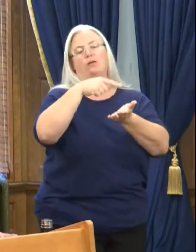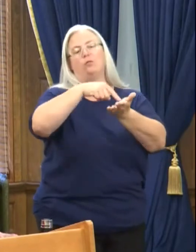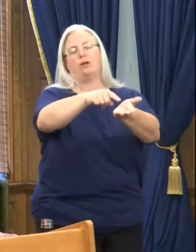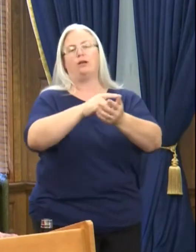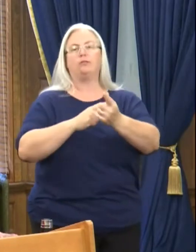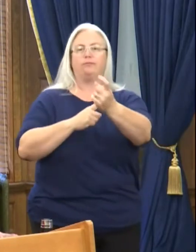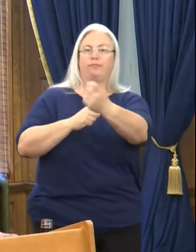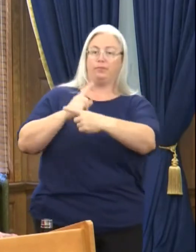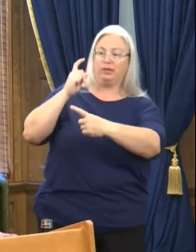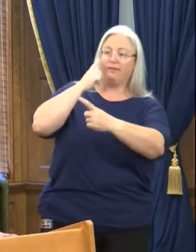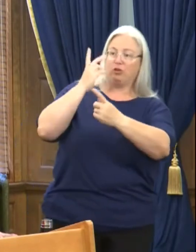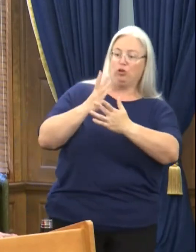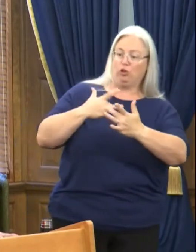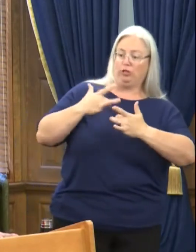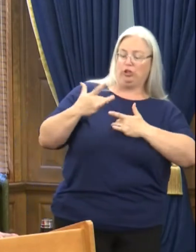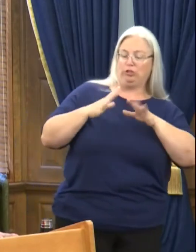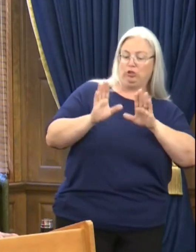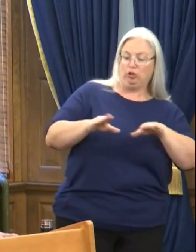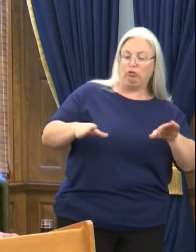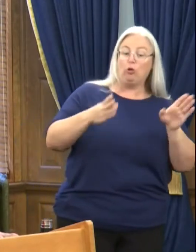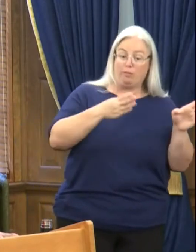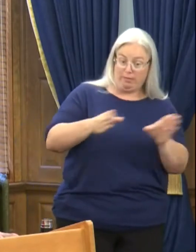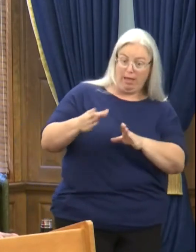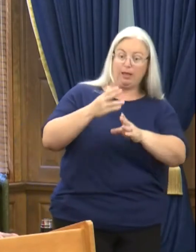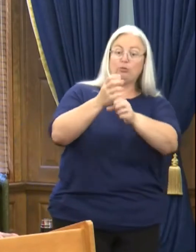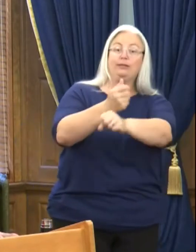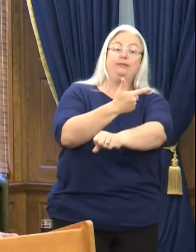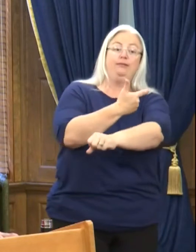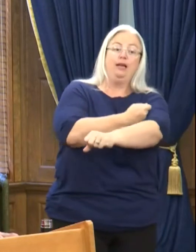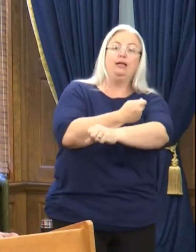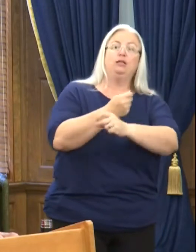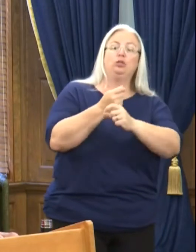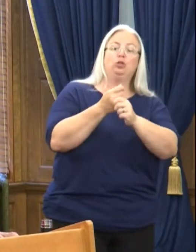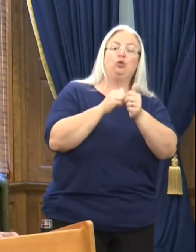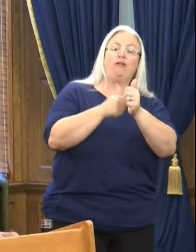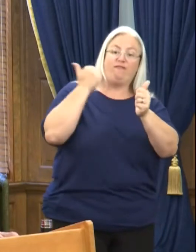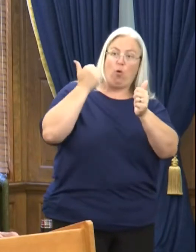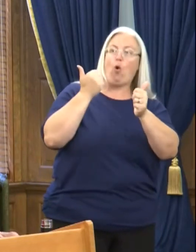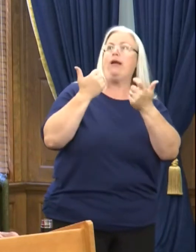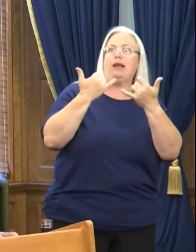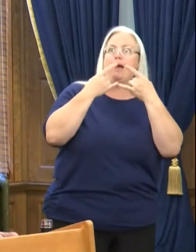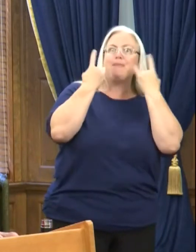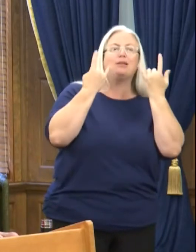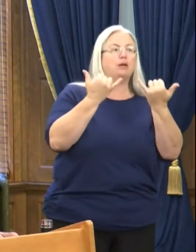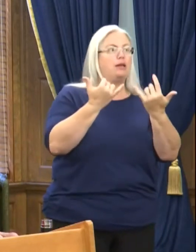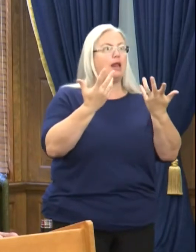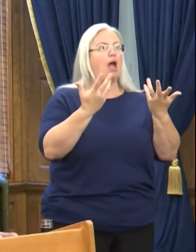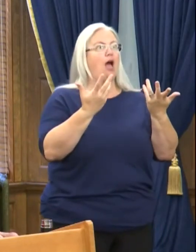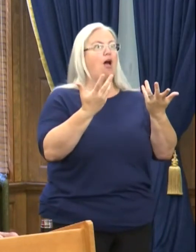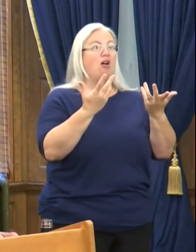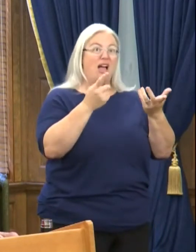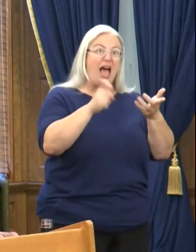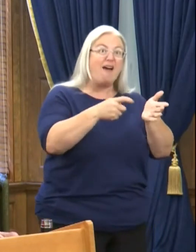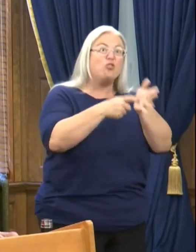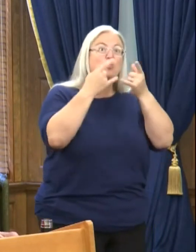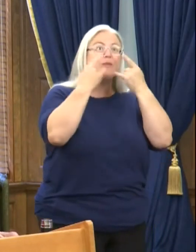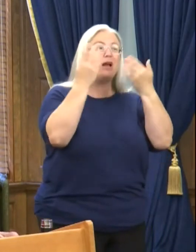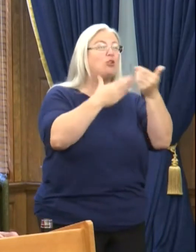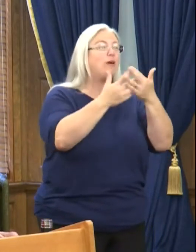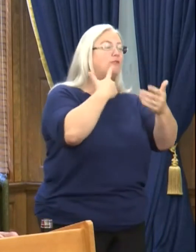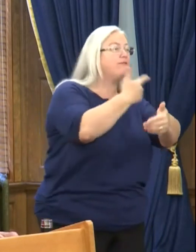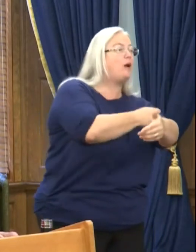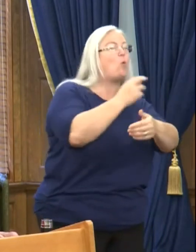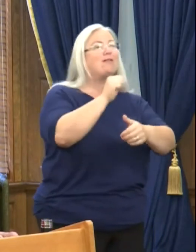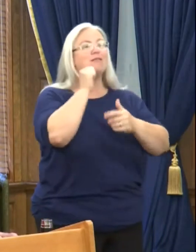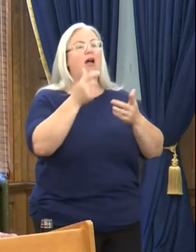you some people, especially children who were planning to get vaccinated to avoid having to wear a mask are now not going to get vaccinated? How do you convince